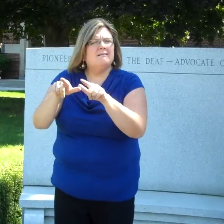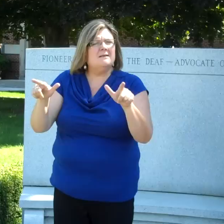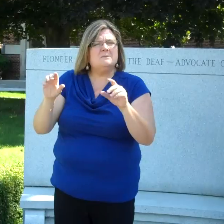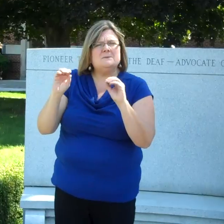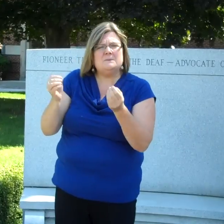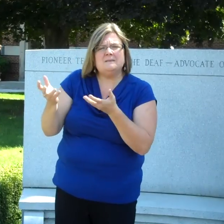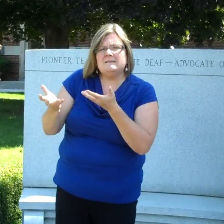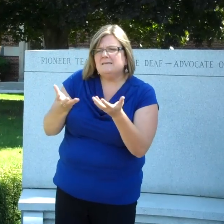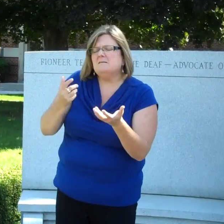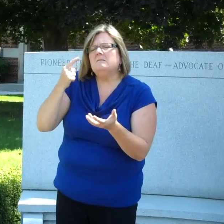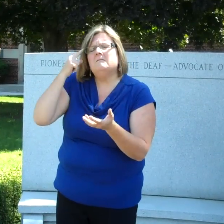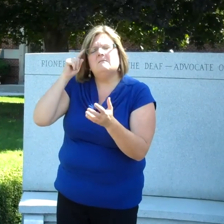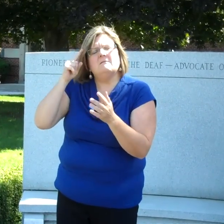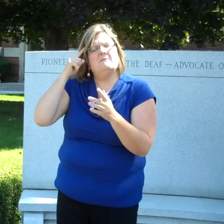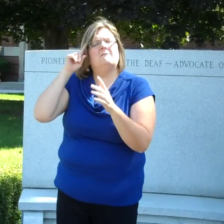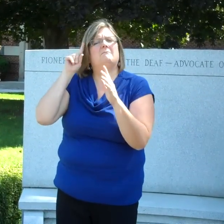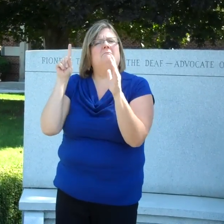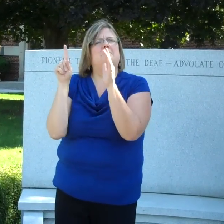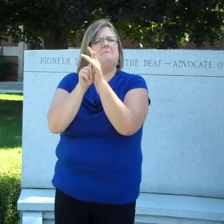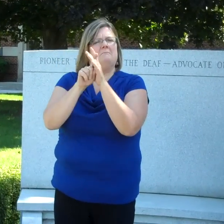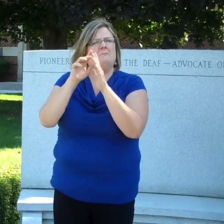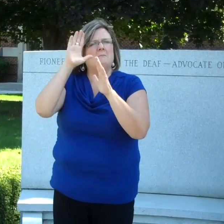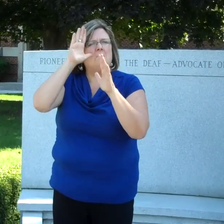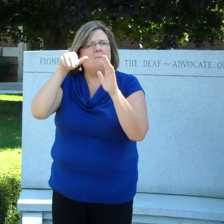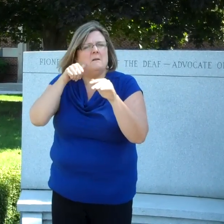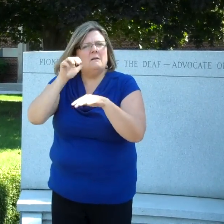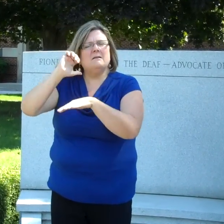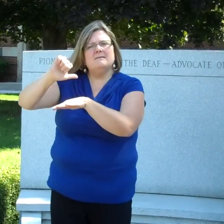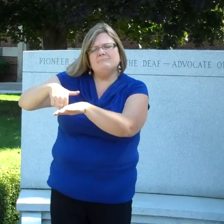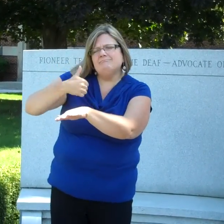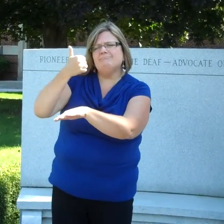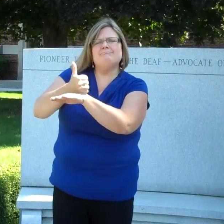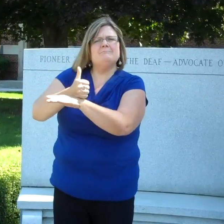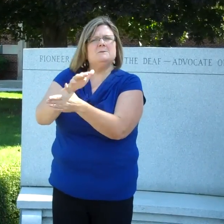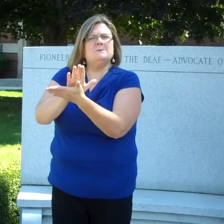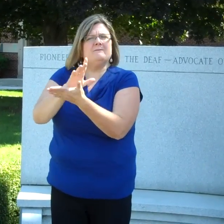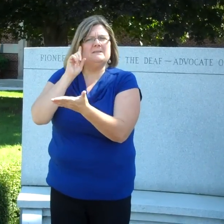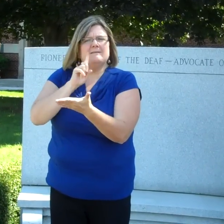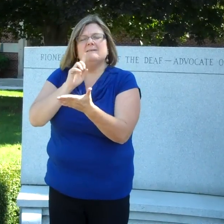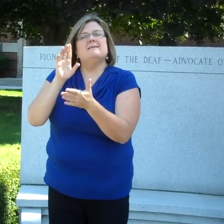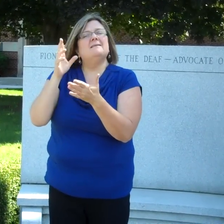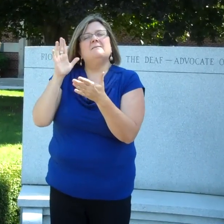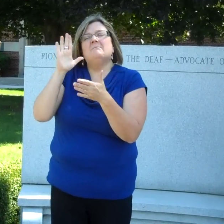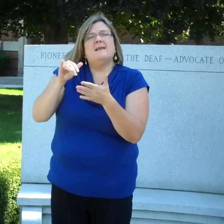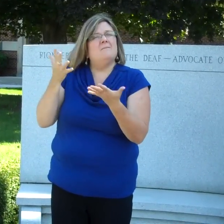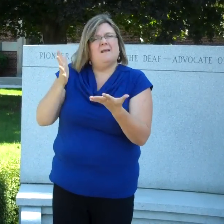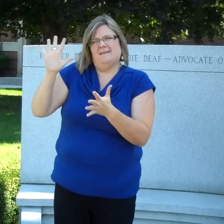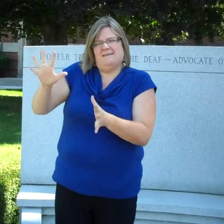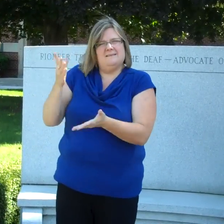And they had no sign language, they had no way to communicate, and it kind of struck a chord with him, he decided to go ahead and use his own funds